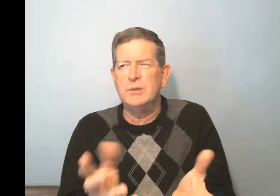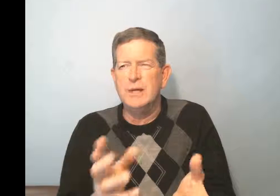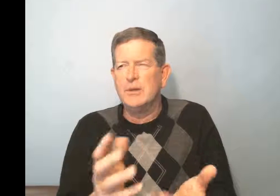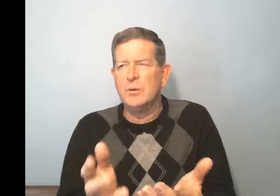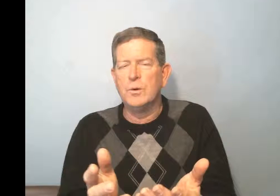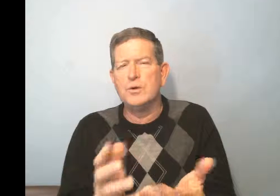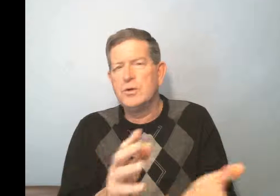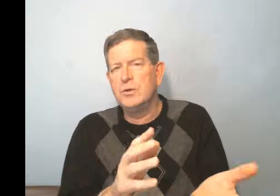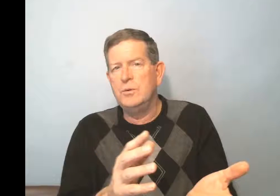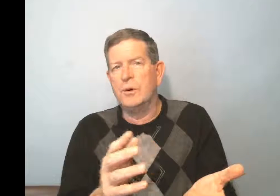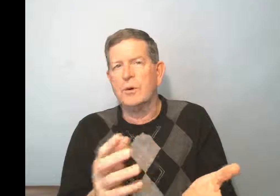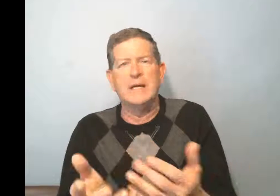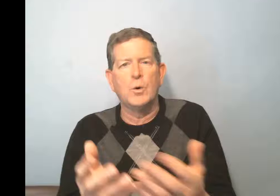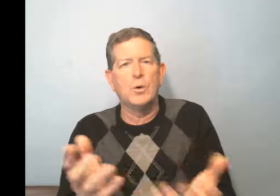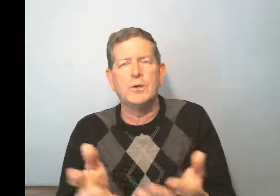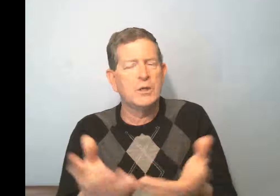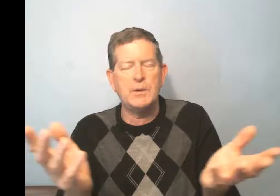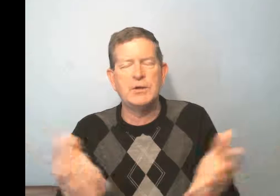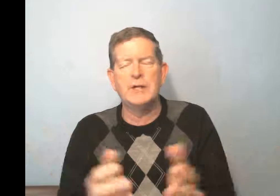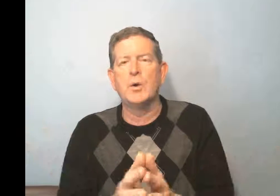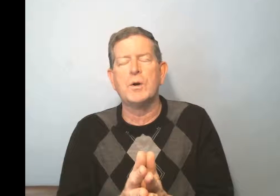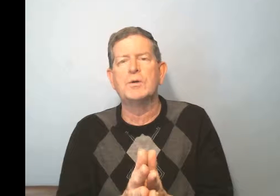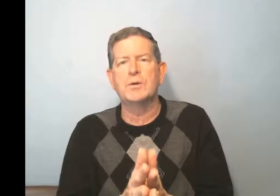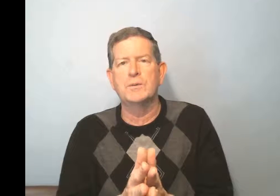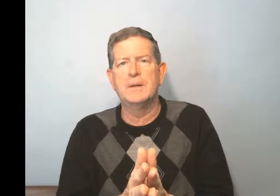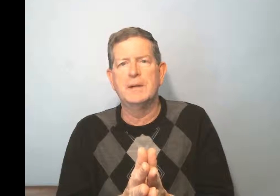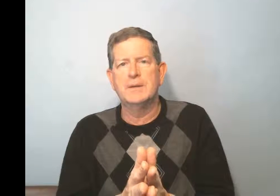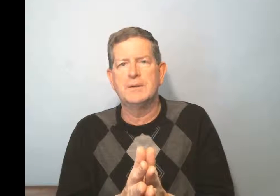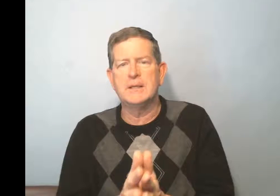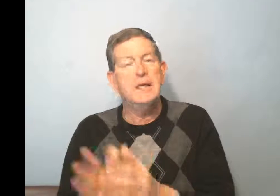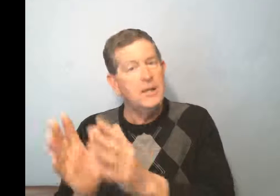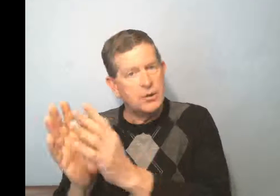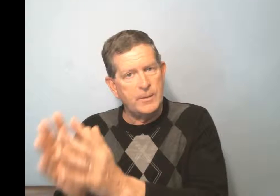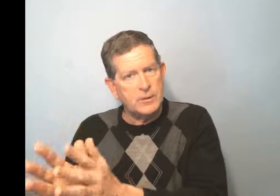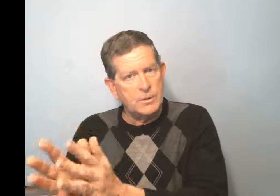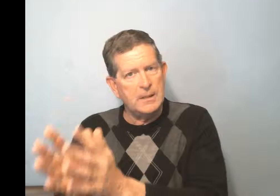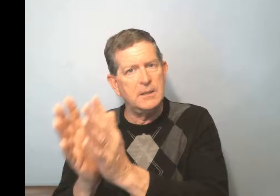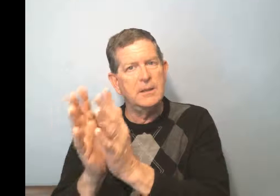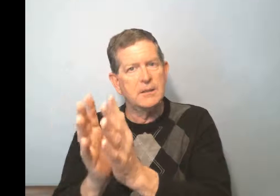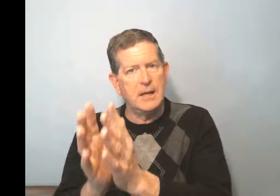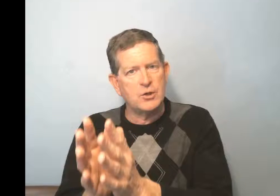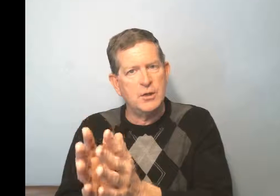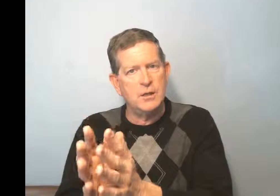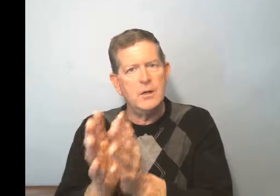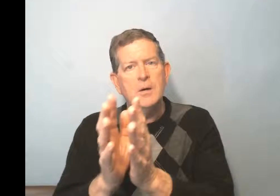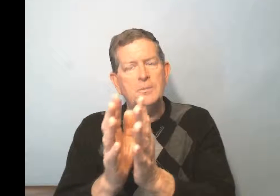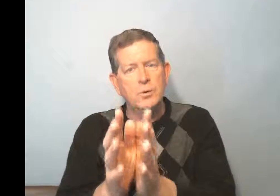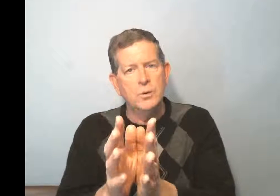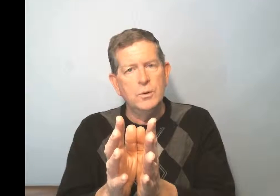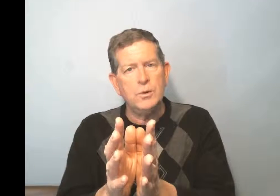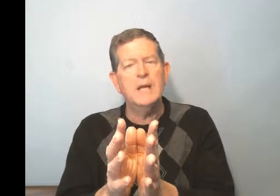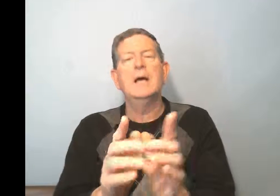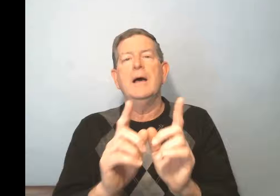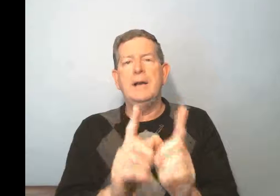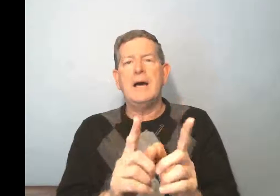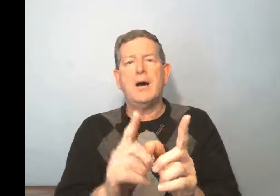the word to, or in order, the expression in order to, okay. J'ai besoin de l'argent, pour, and now